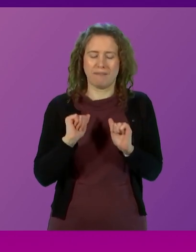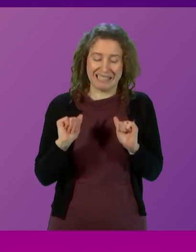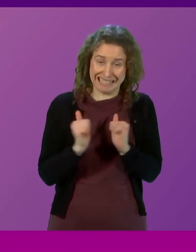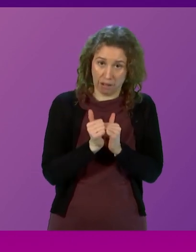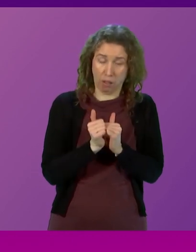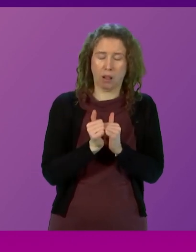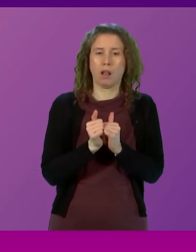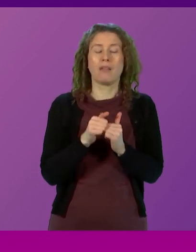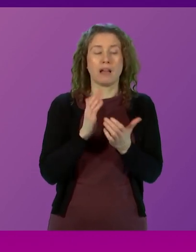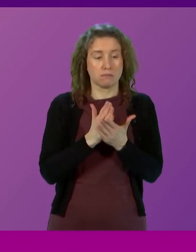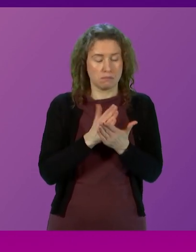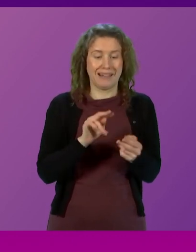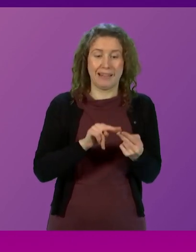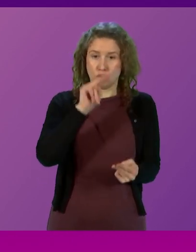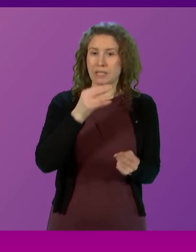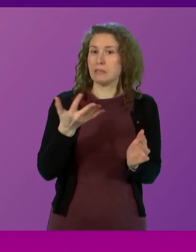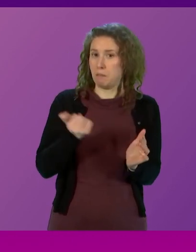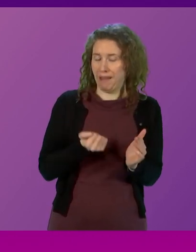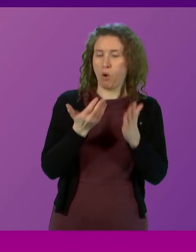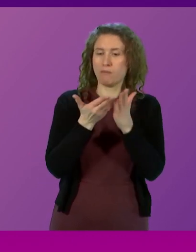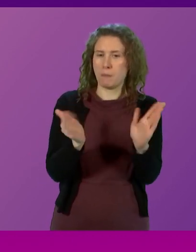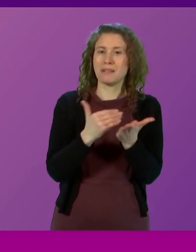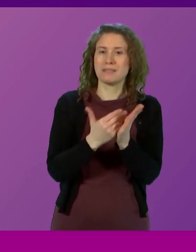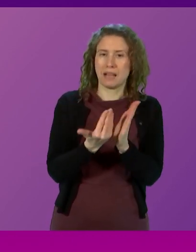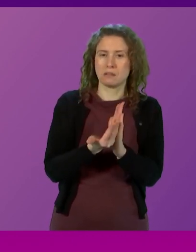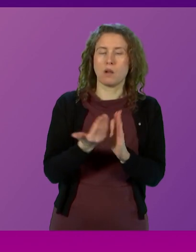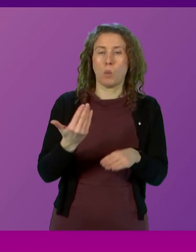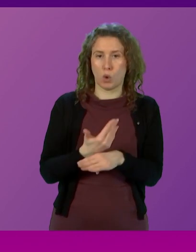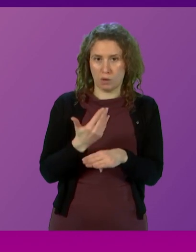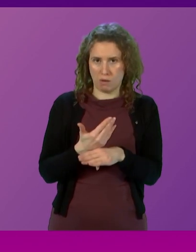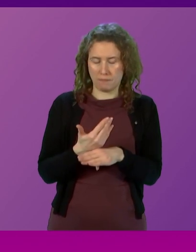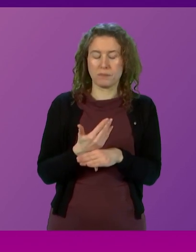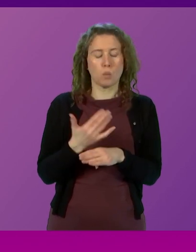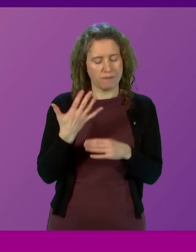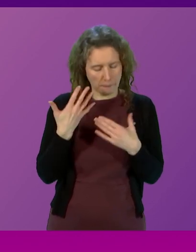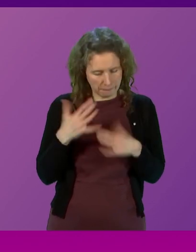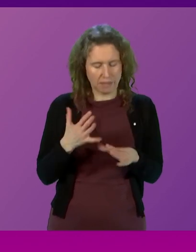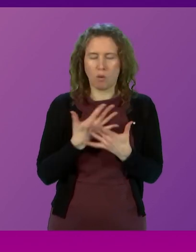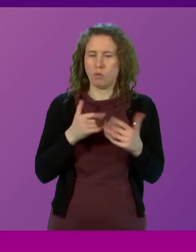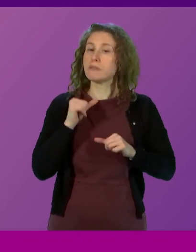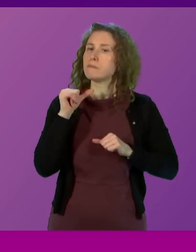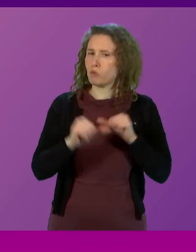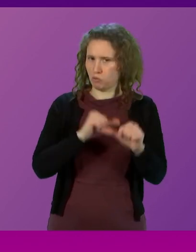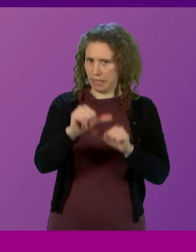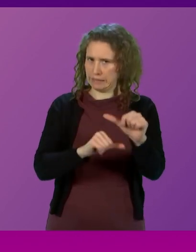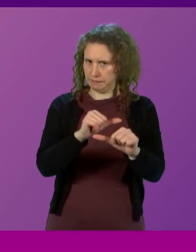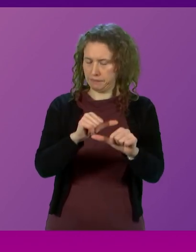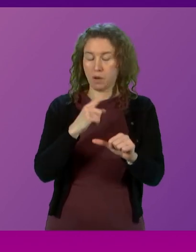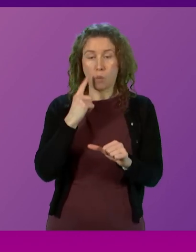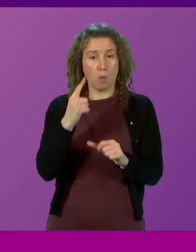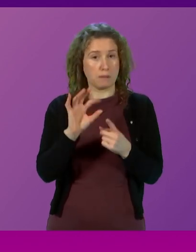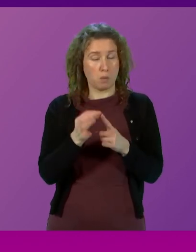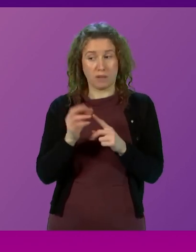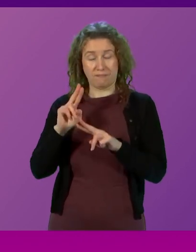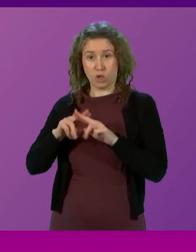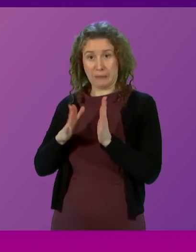that are increasing the pay of public sector workers and we have made significant progress and indeed one of the points that